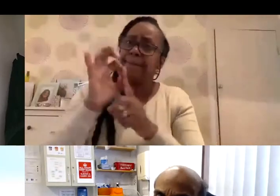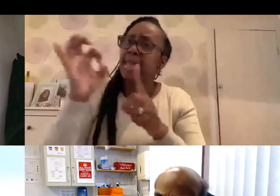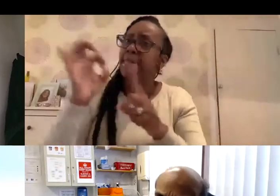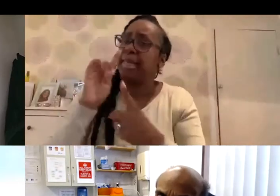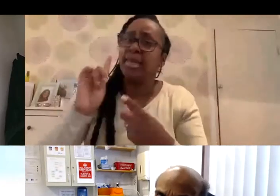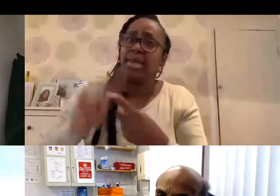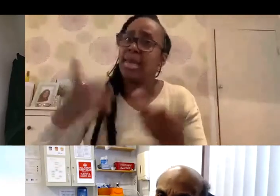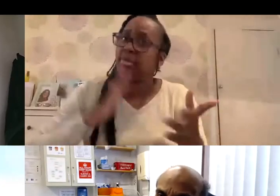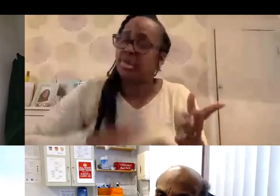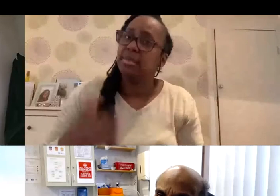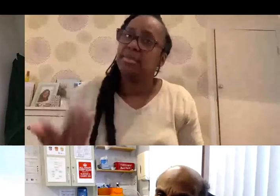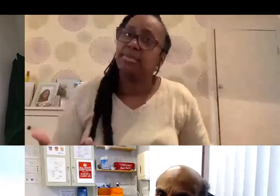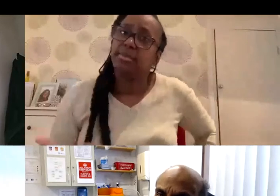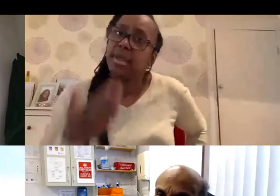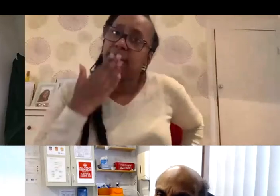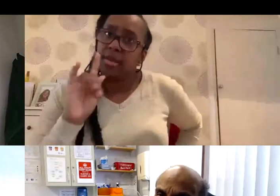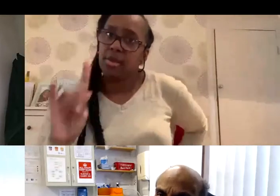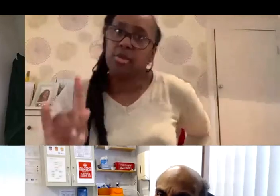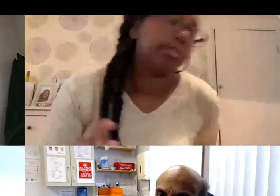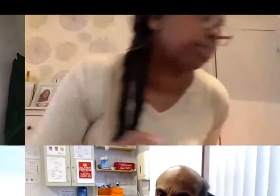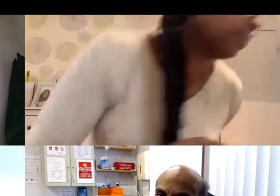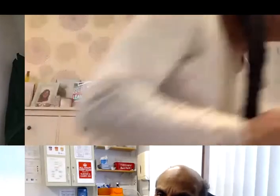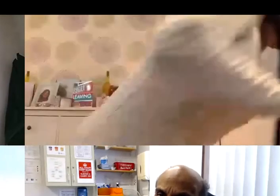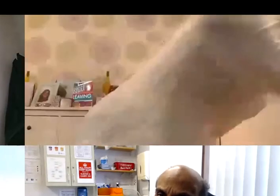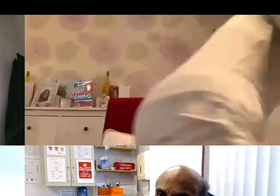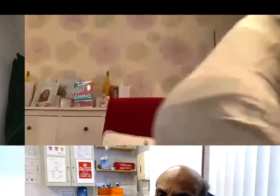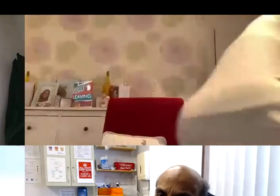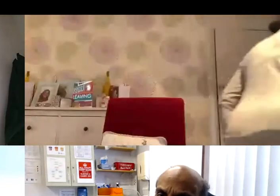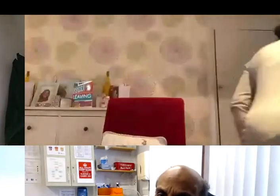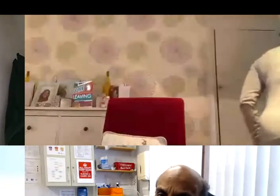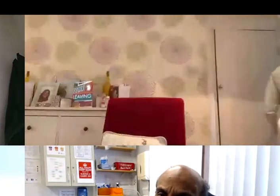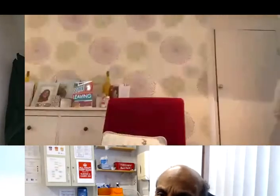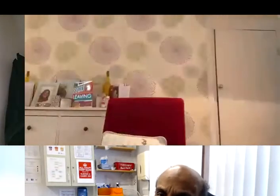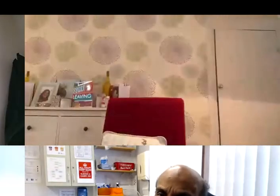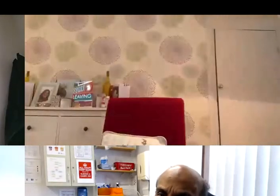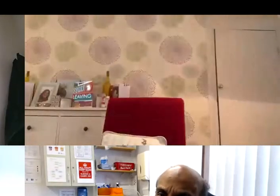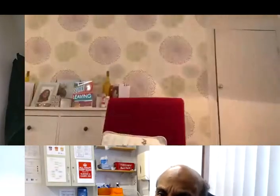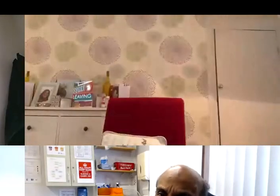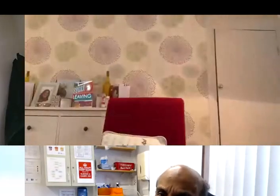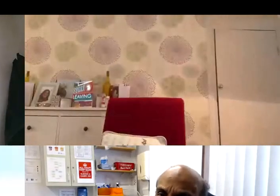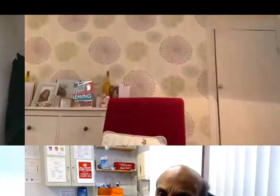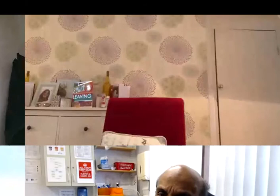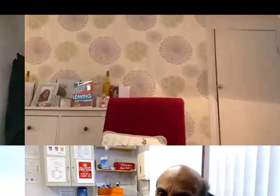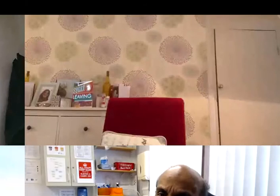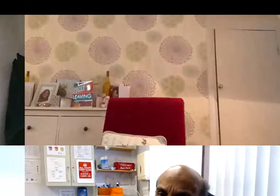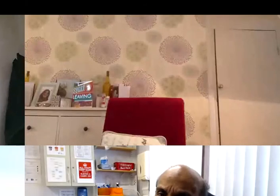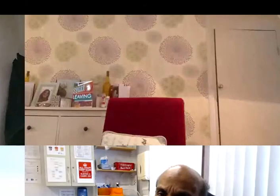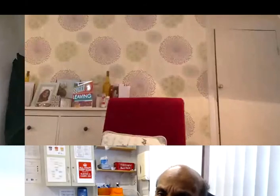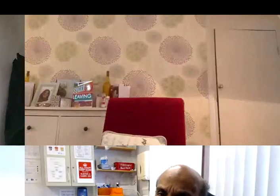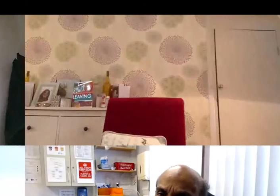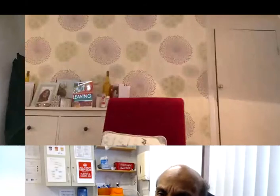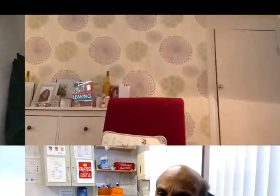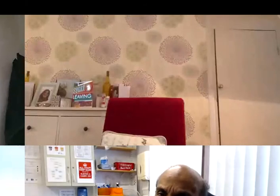virus. Thank you, Sedina and Bassa. And a few questions coming in around that